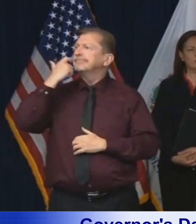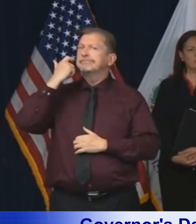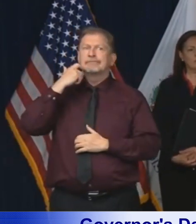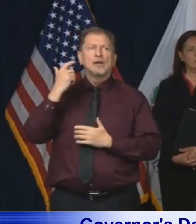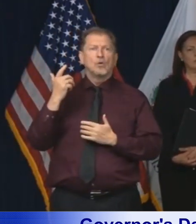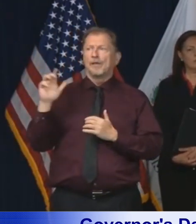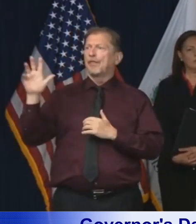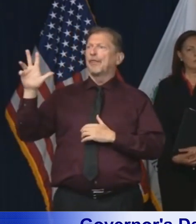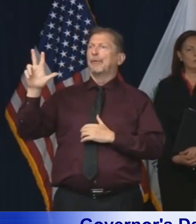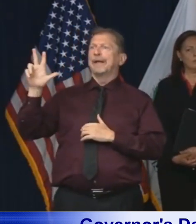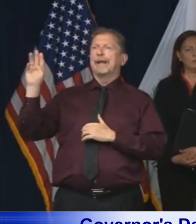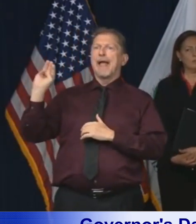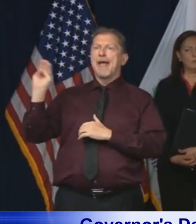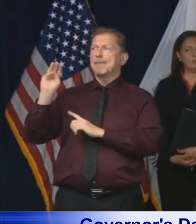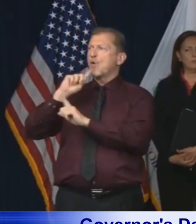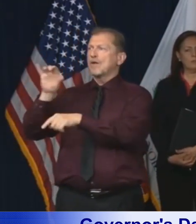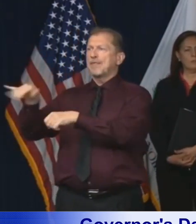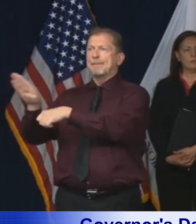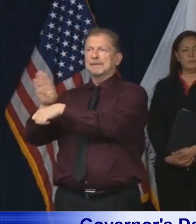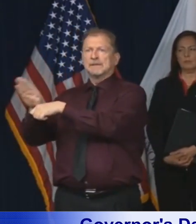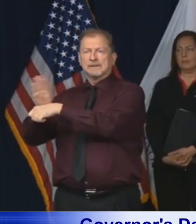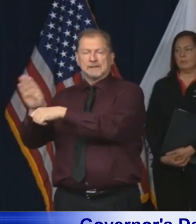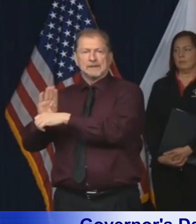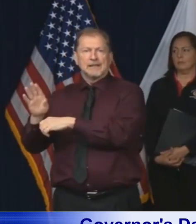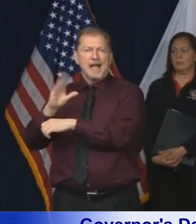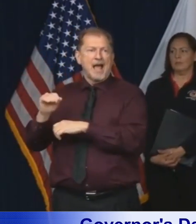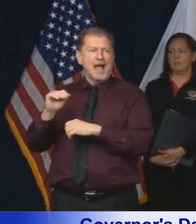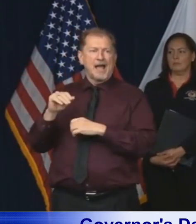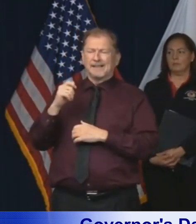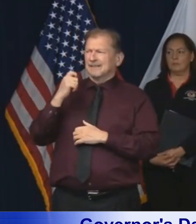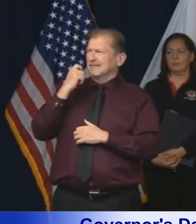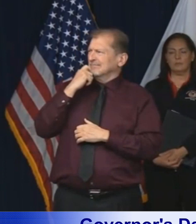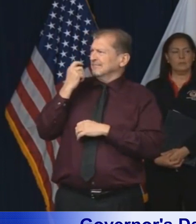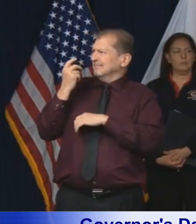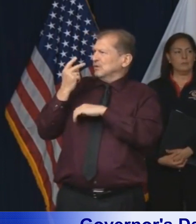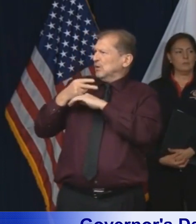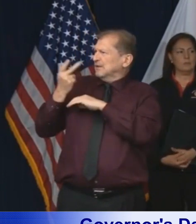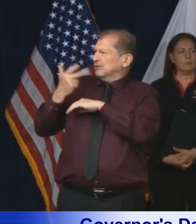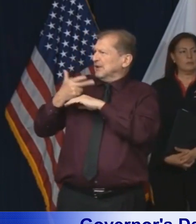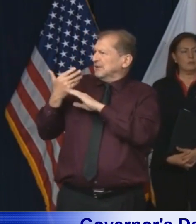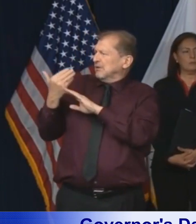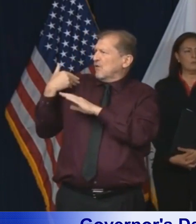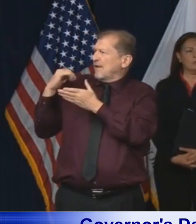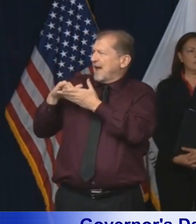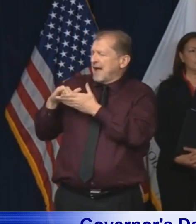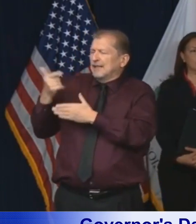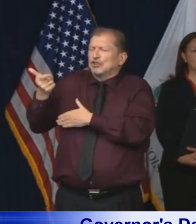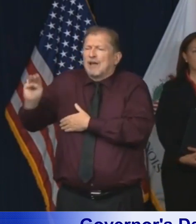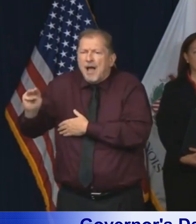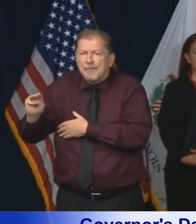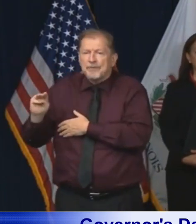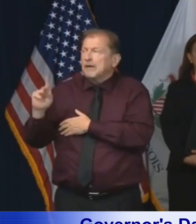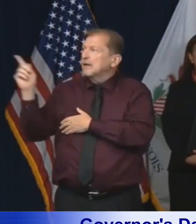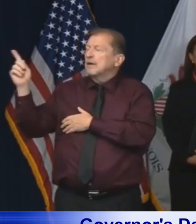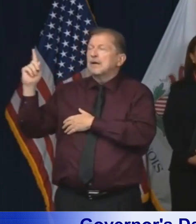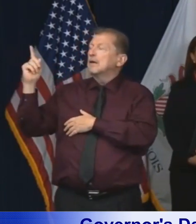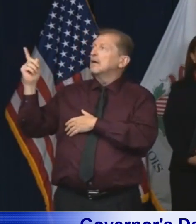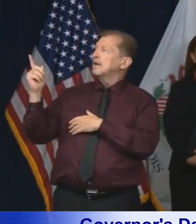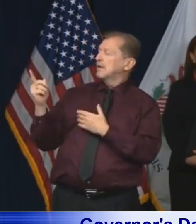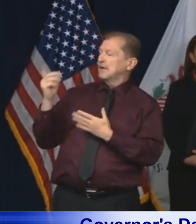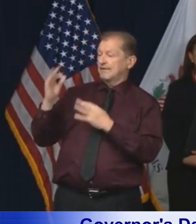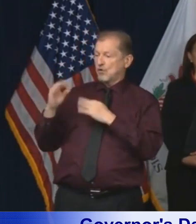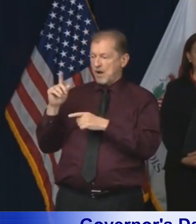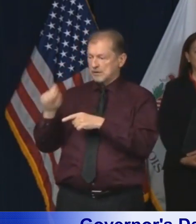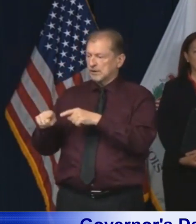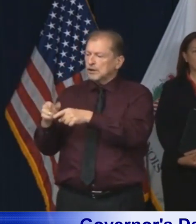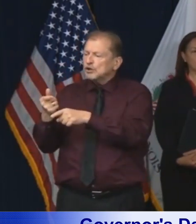3M? And, you know, it's just the other day, right? And then just two, three days before that, it was General Motors on ventilators. Well, guess what? If you ask